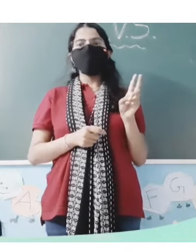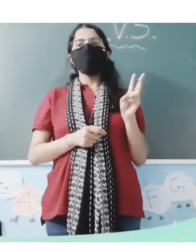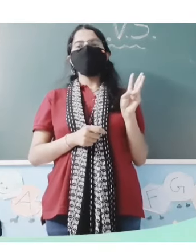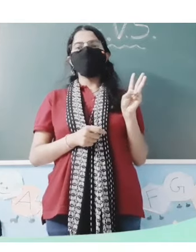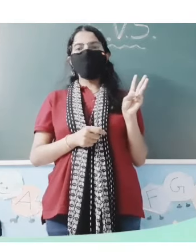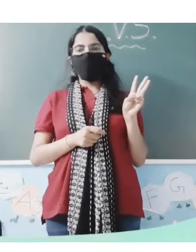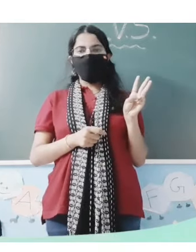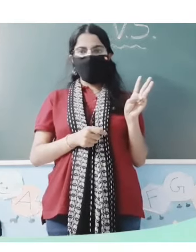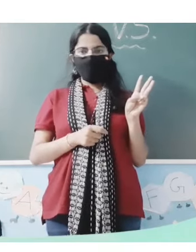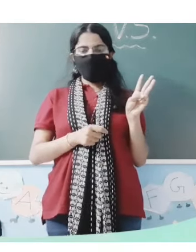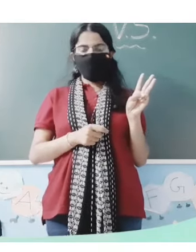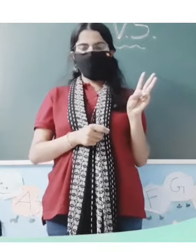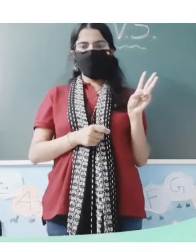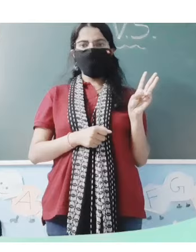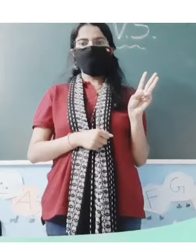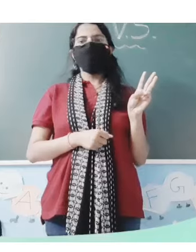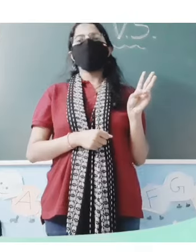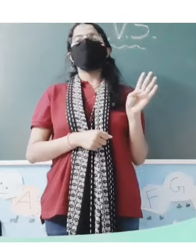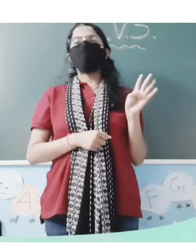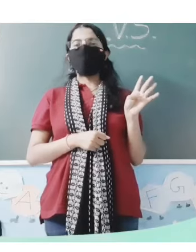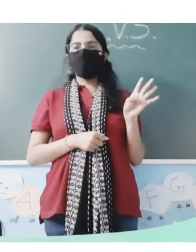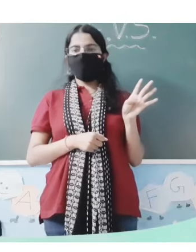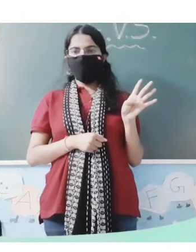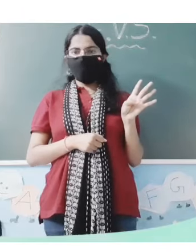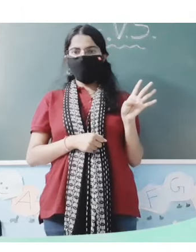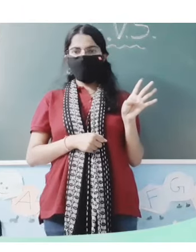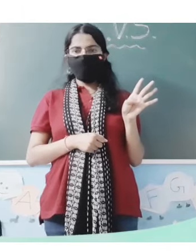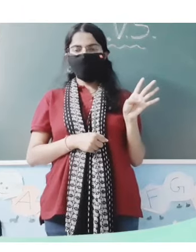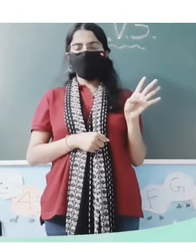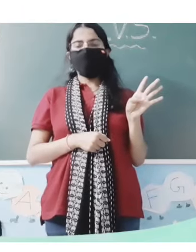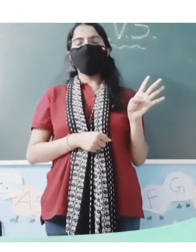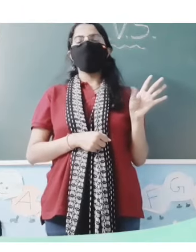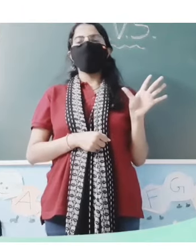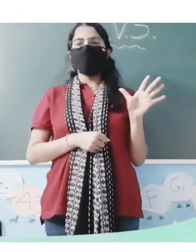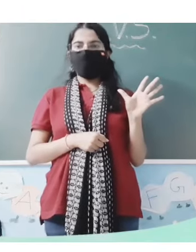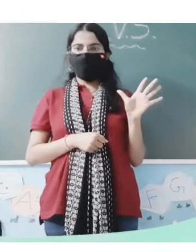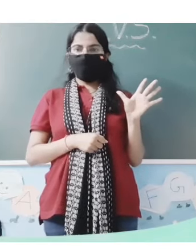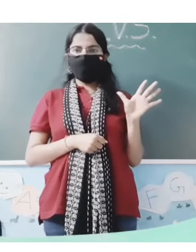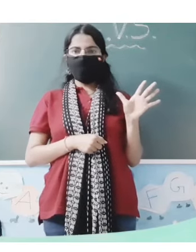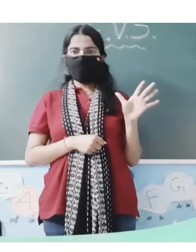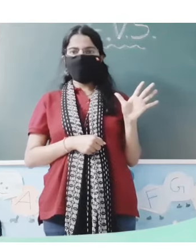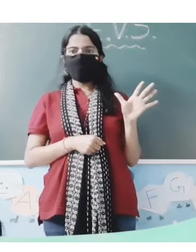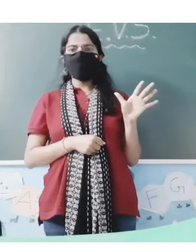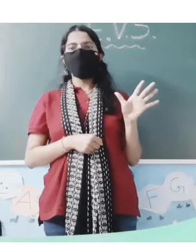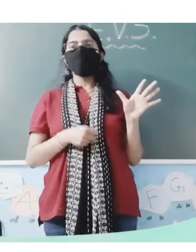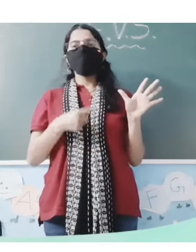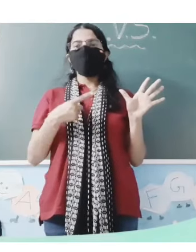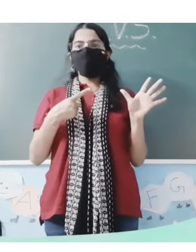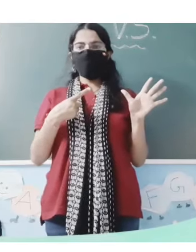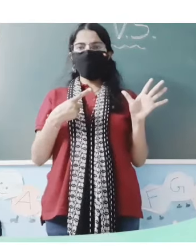March, April, May, June,